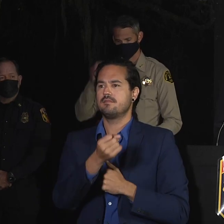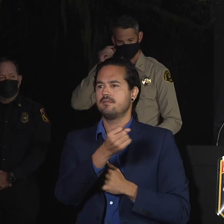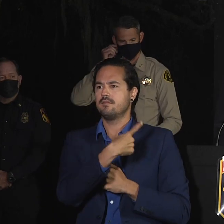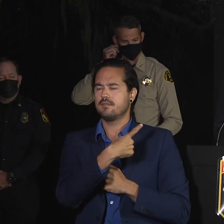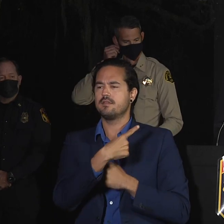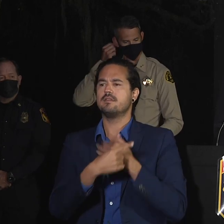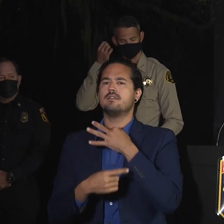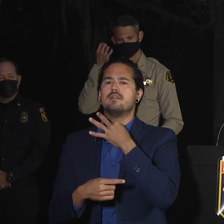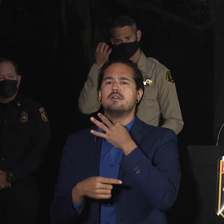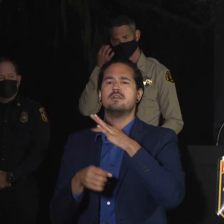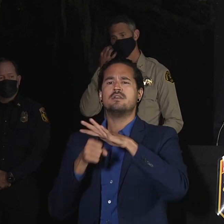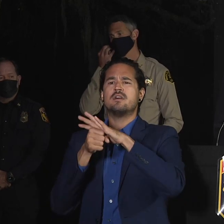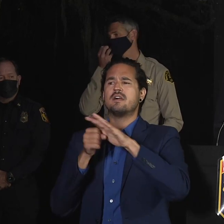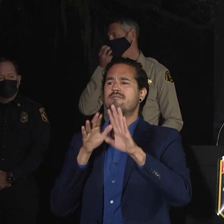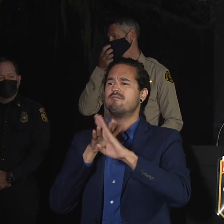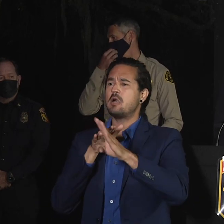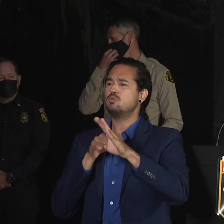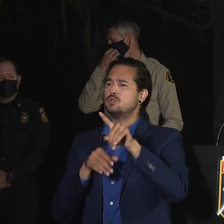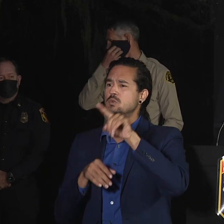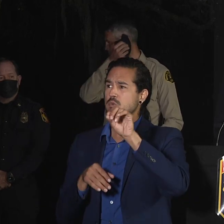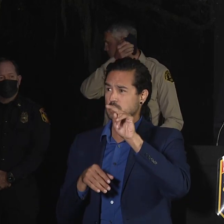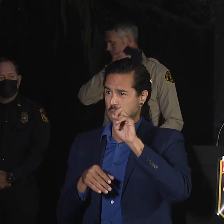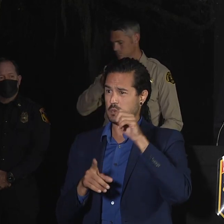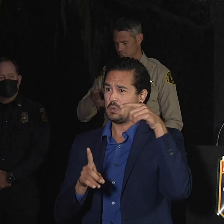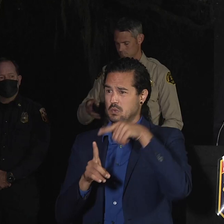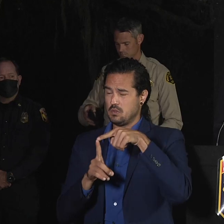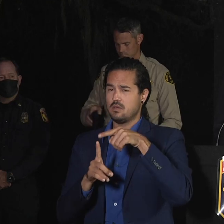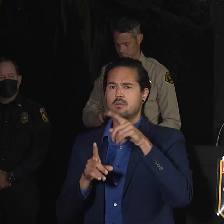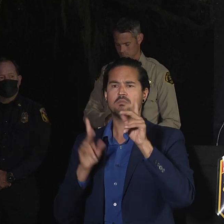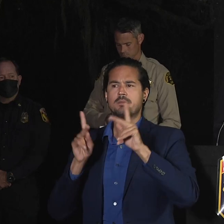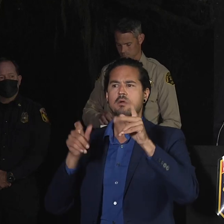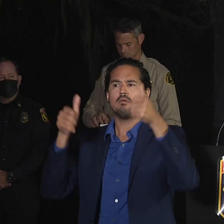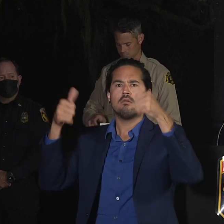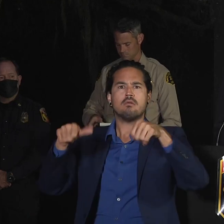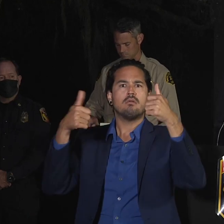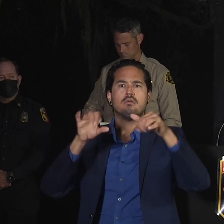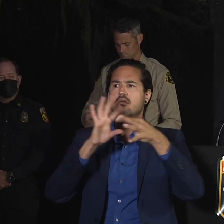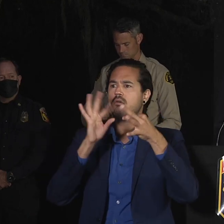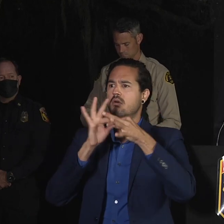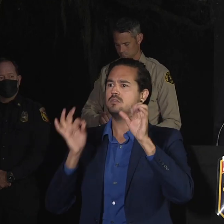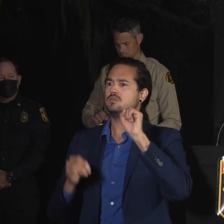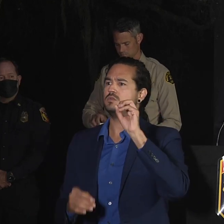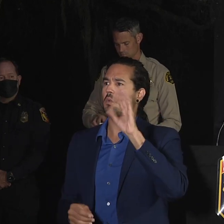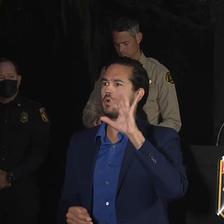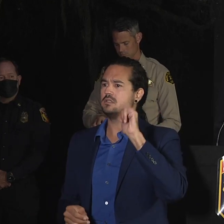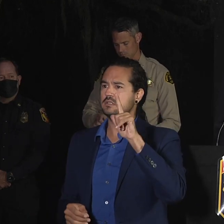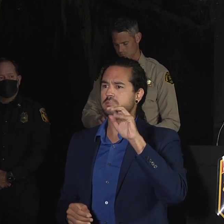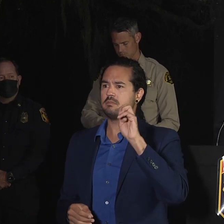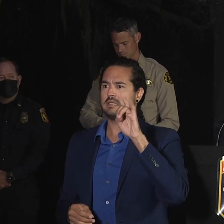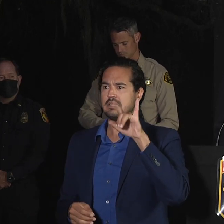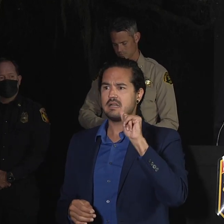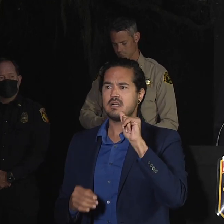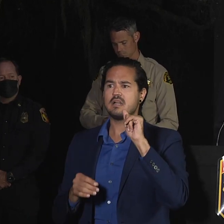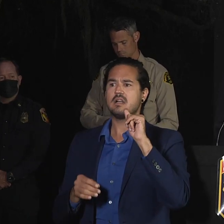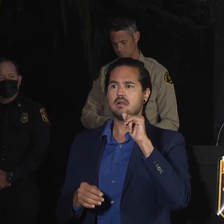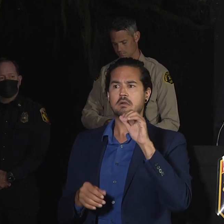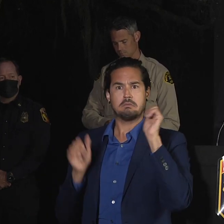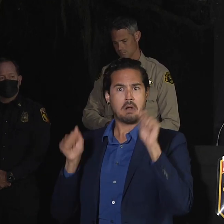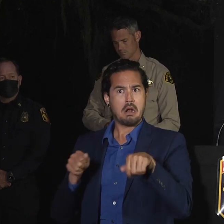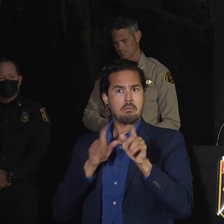media from residents that are under the belief that they can get police escorts back in. Can you clarify if that's the case?